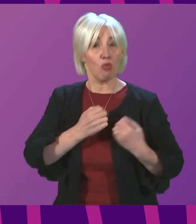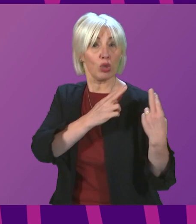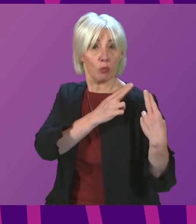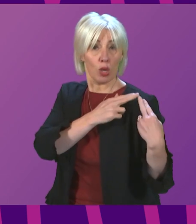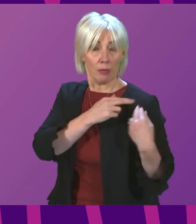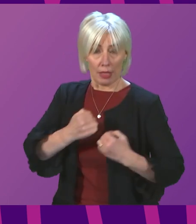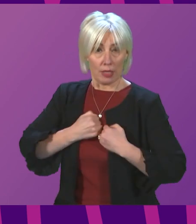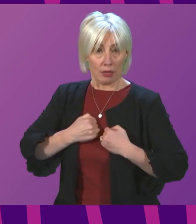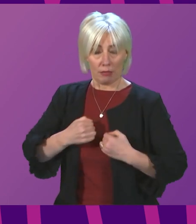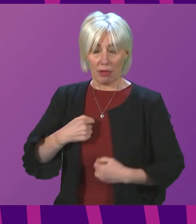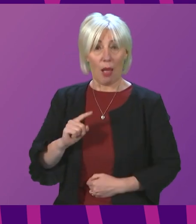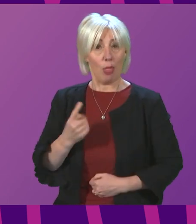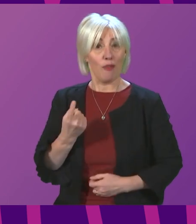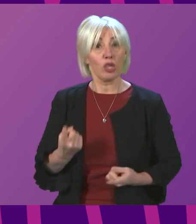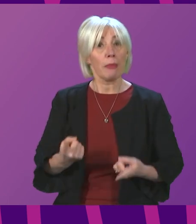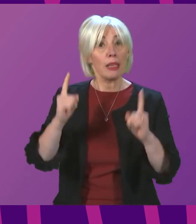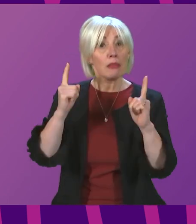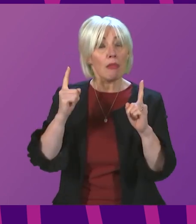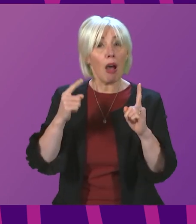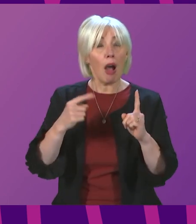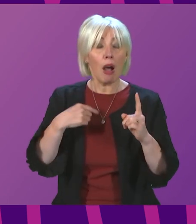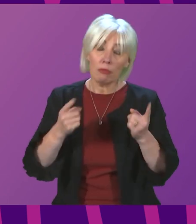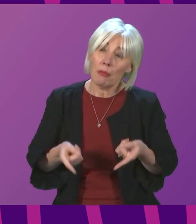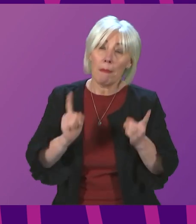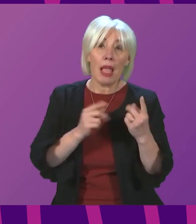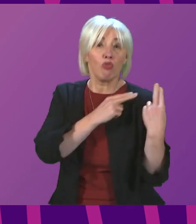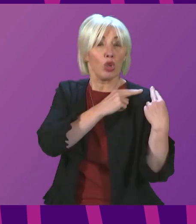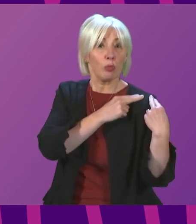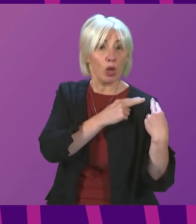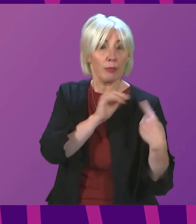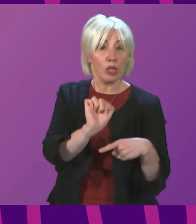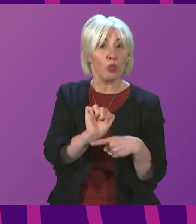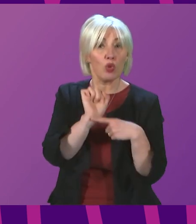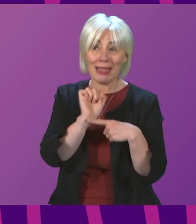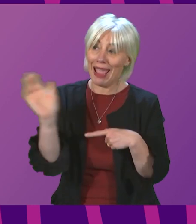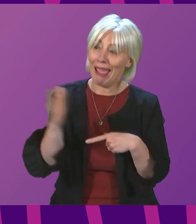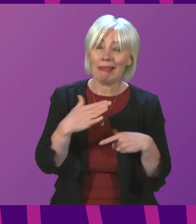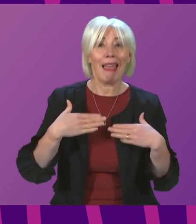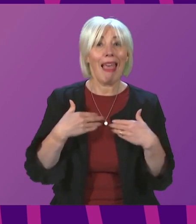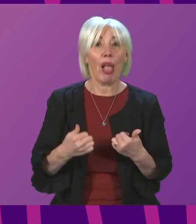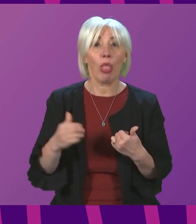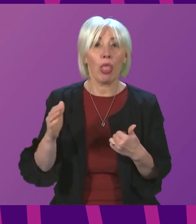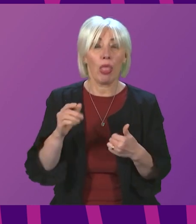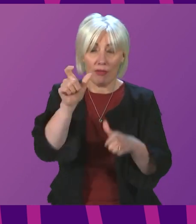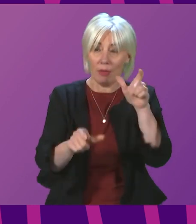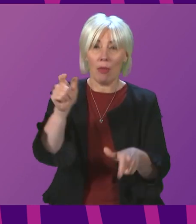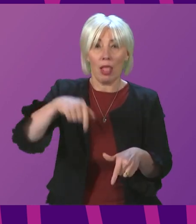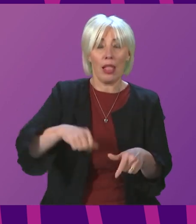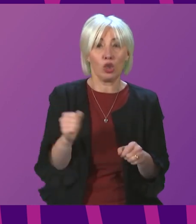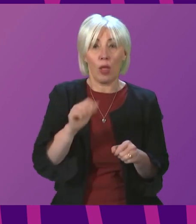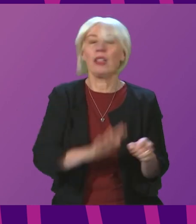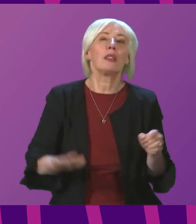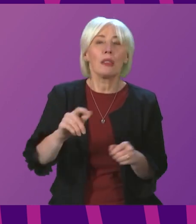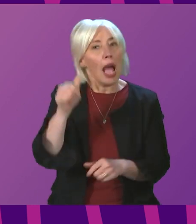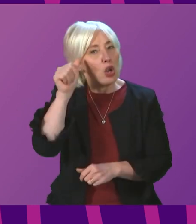Presiding Officer as First Minister with chief responsibility for trying to protect the public health of the country, is notwithstanding